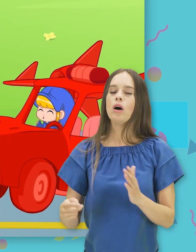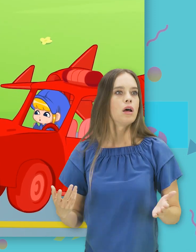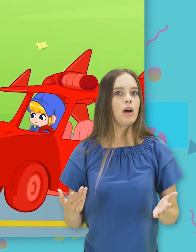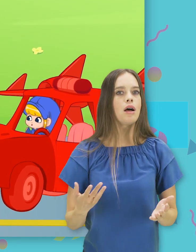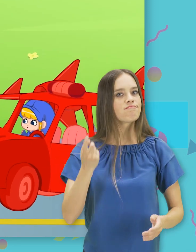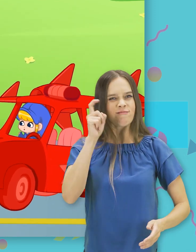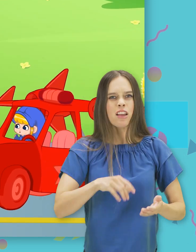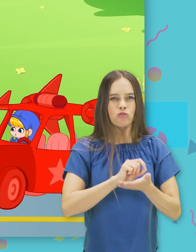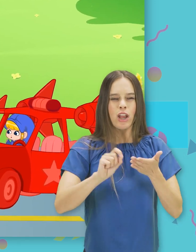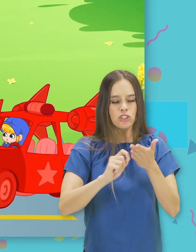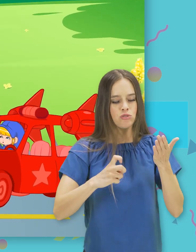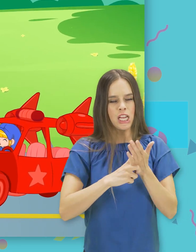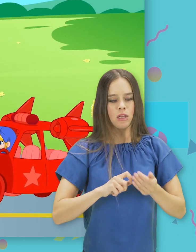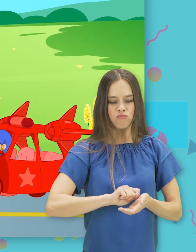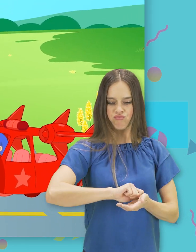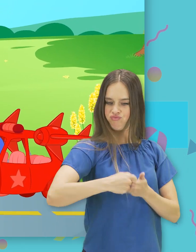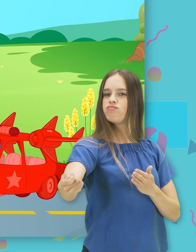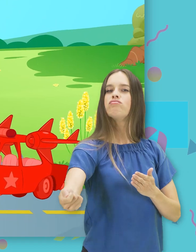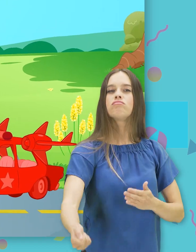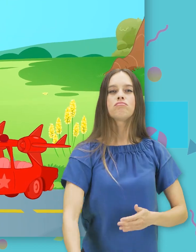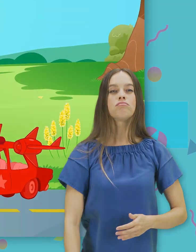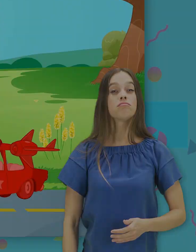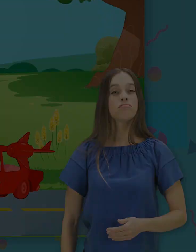to write you a ticket. What? home 1-800-881? I